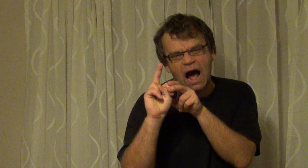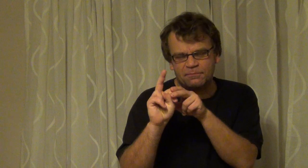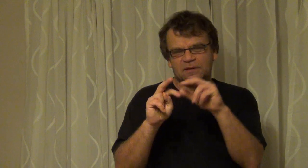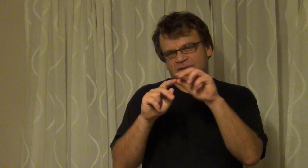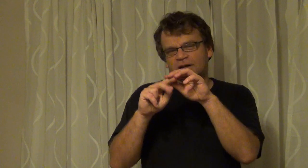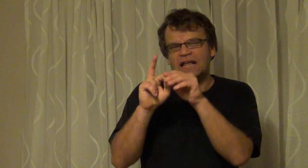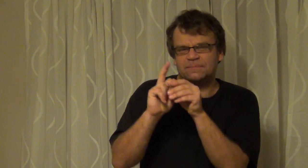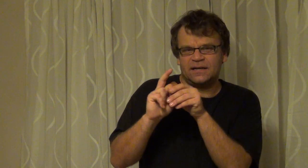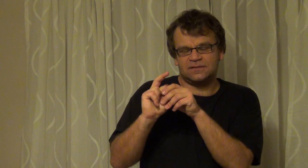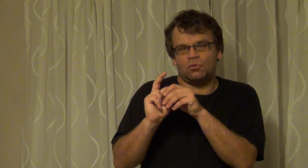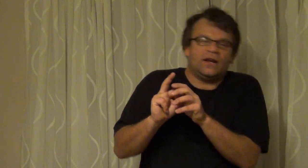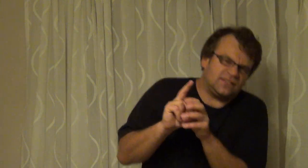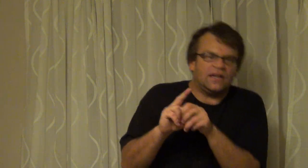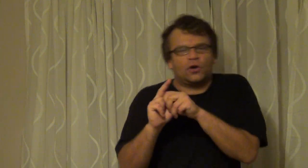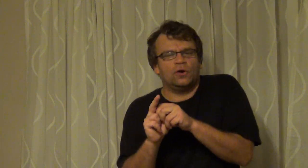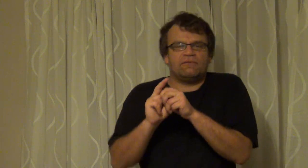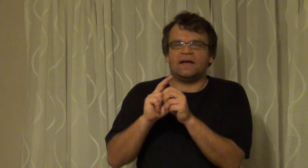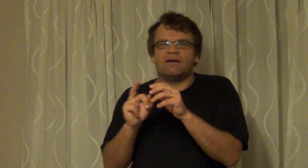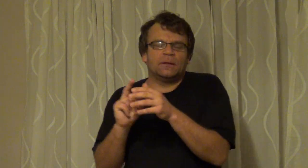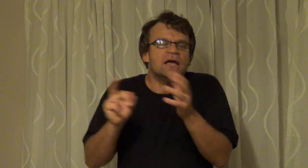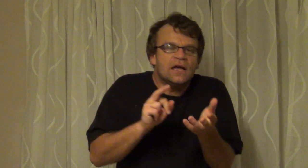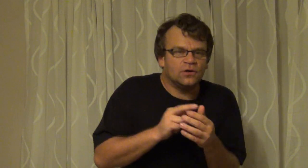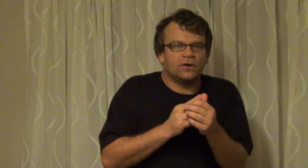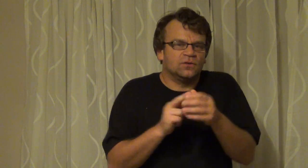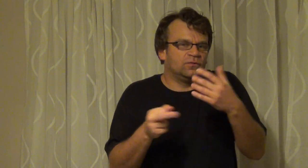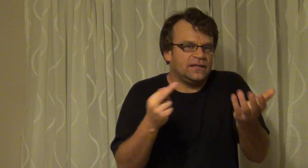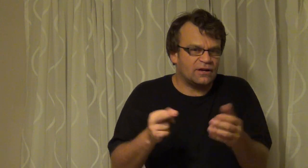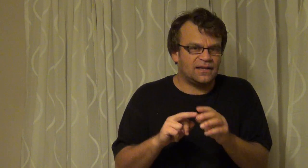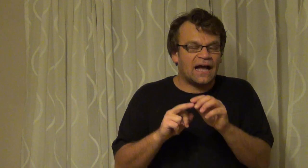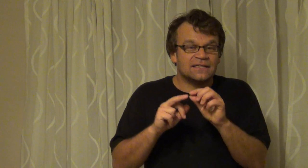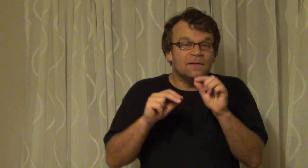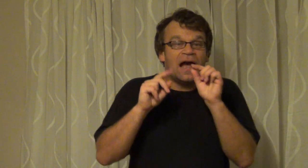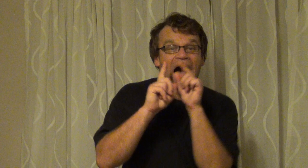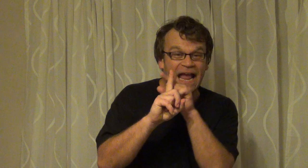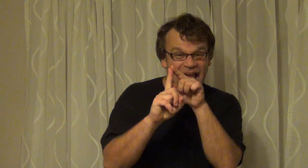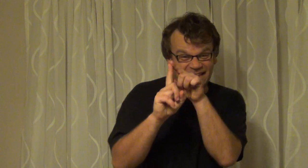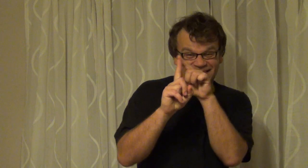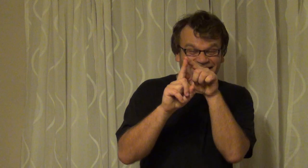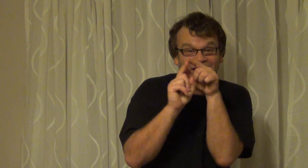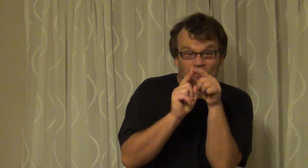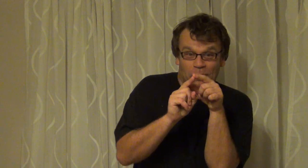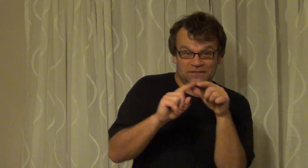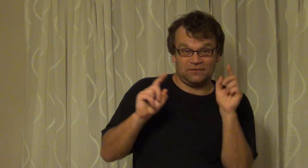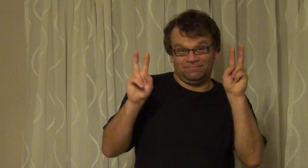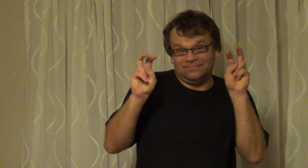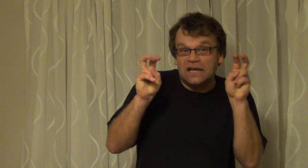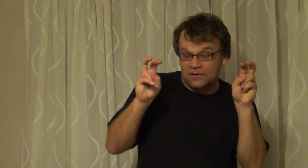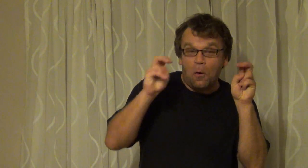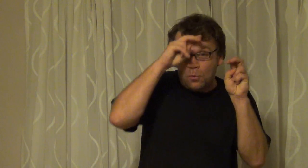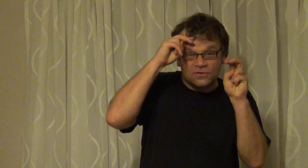a half because lesbian is well it's still a girl yeah fair enough but you know it's not really interested in guys I had that girl as a as a almost